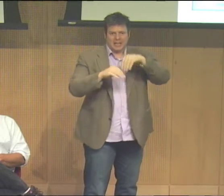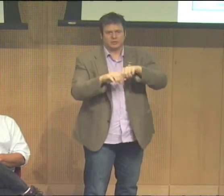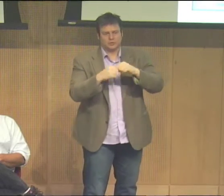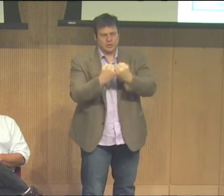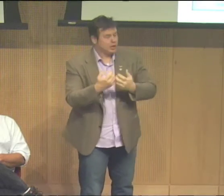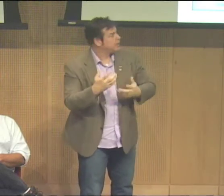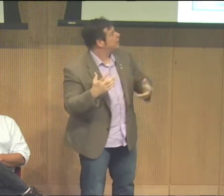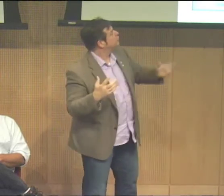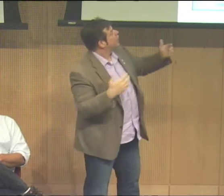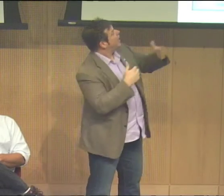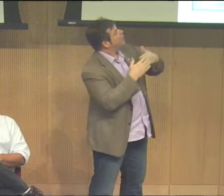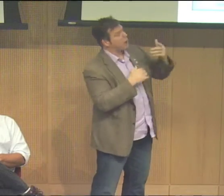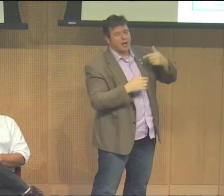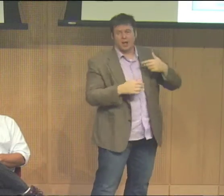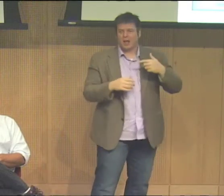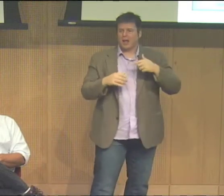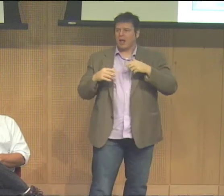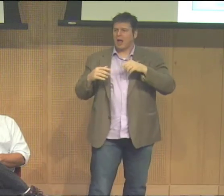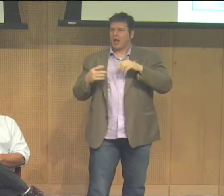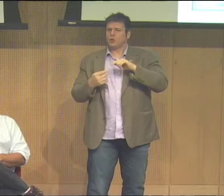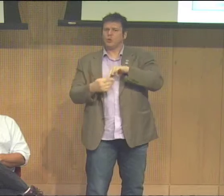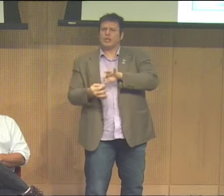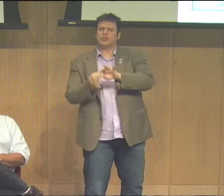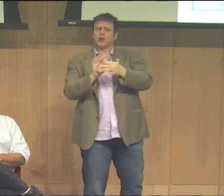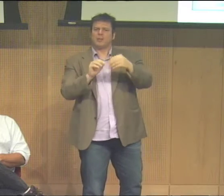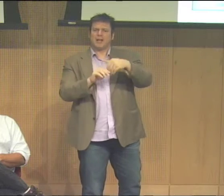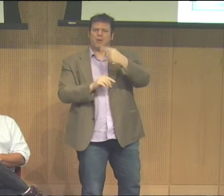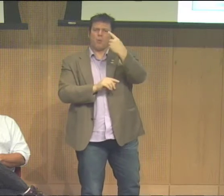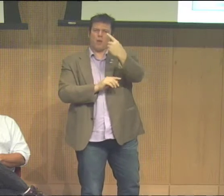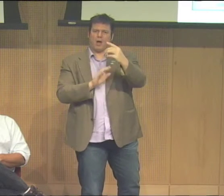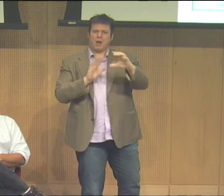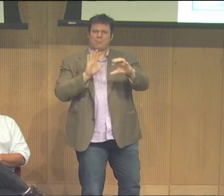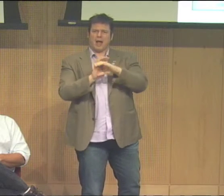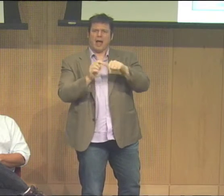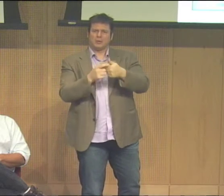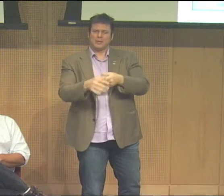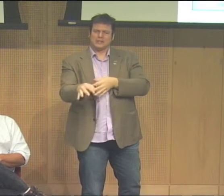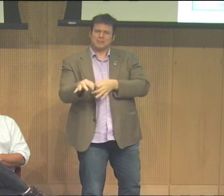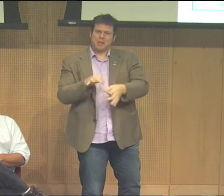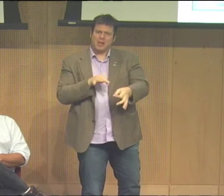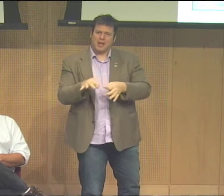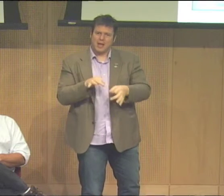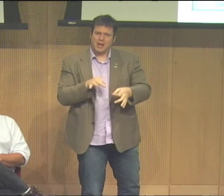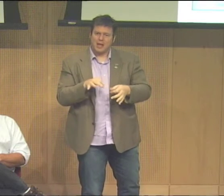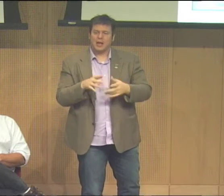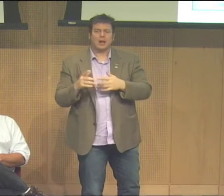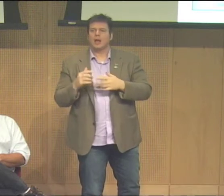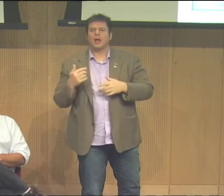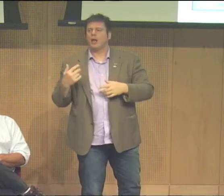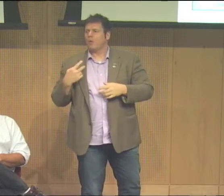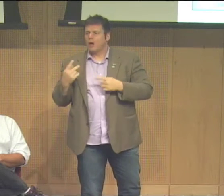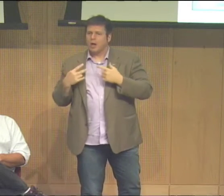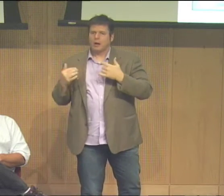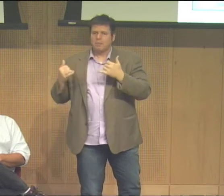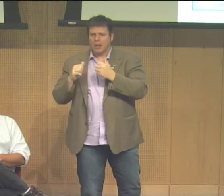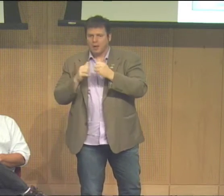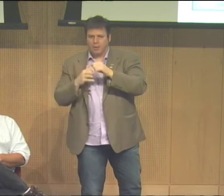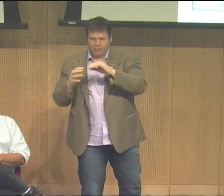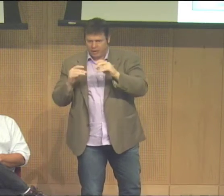and that it actually contributes and enriches society so we wanted to reinterpret that in pictures somehow